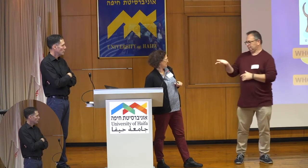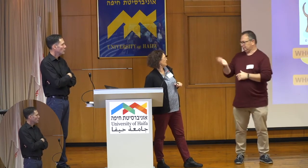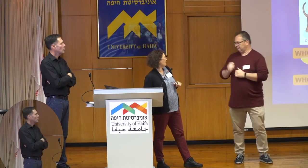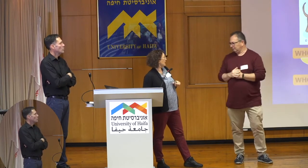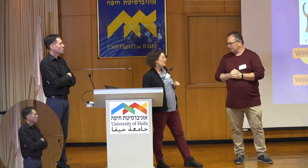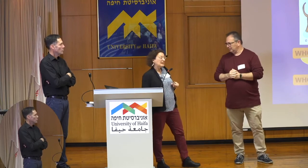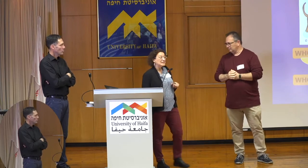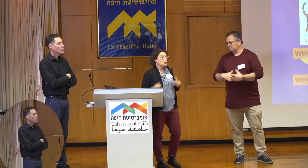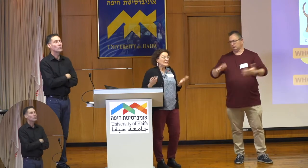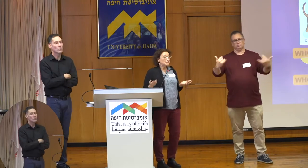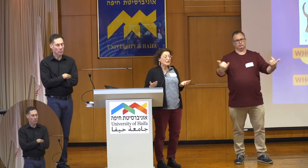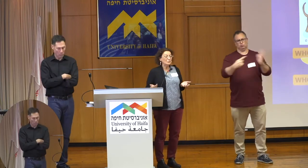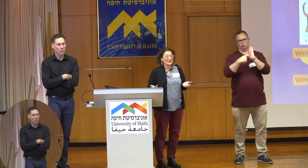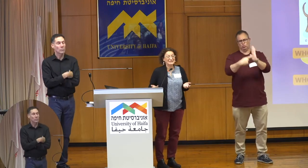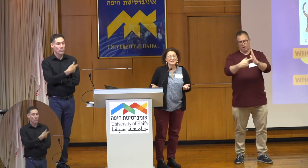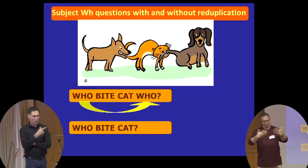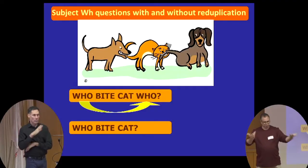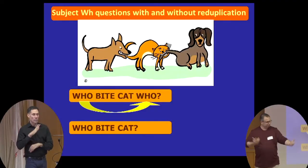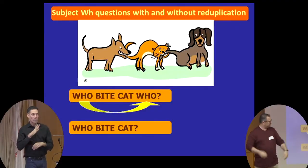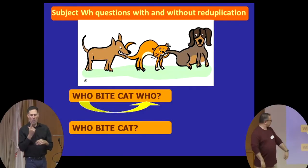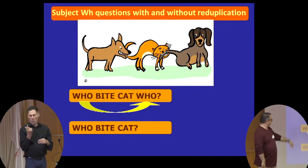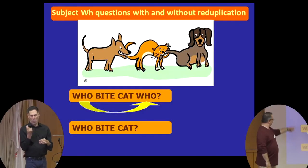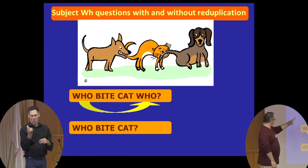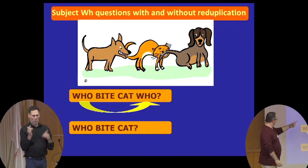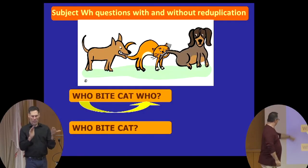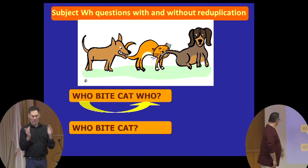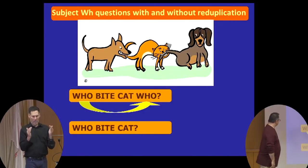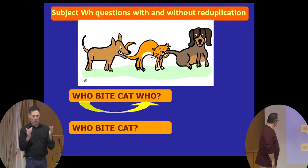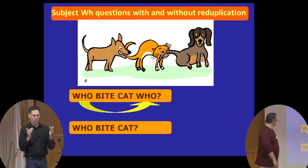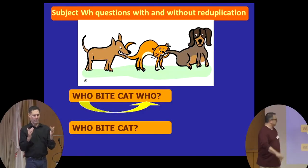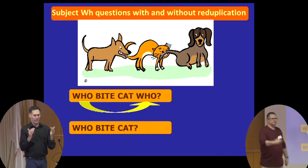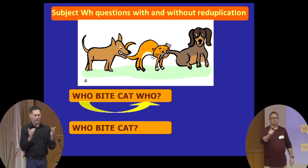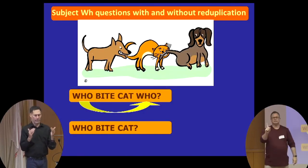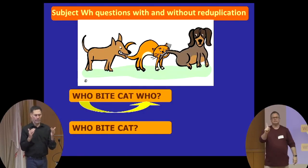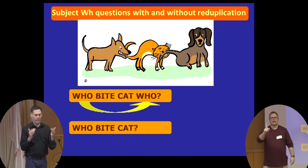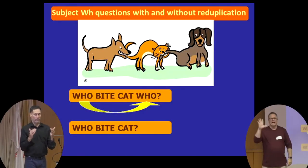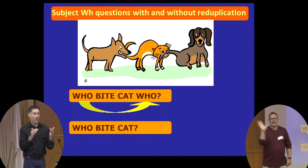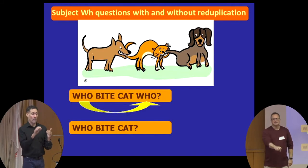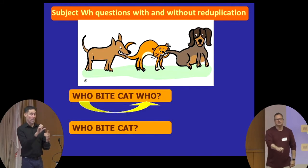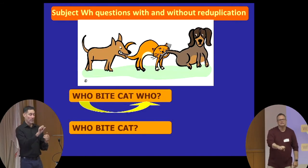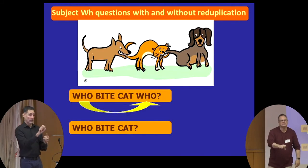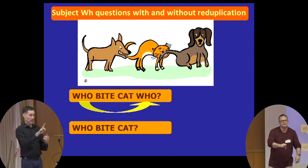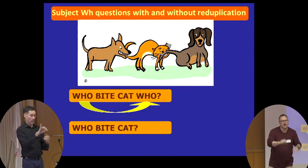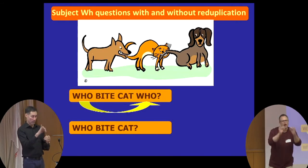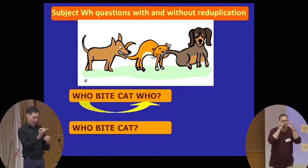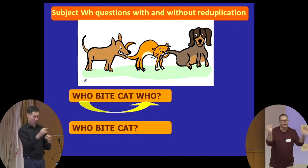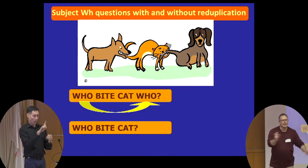Okay. So what did we compare? First of all we compared subject questions with and without reduplication. Remember